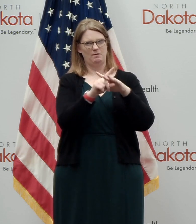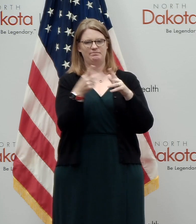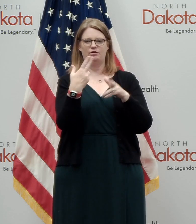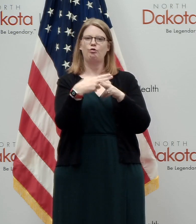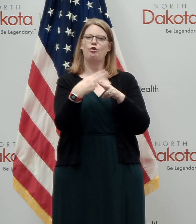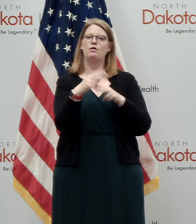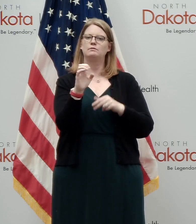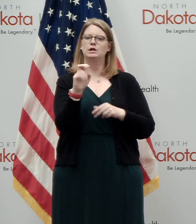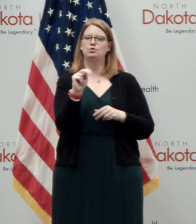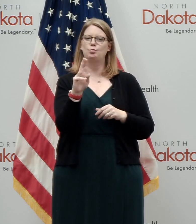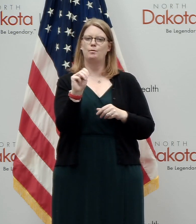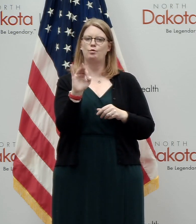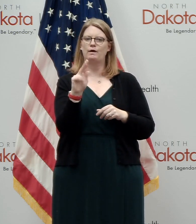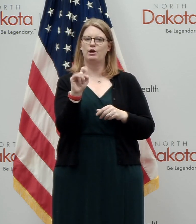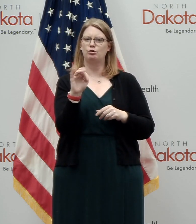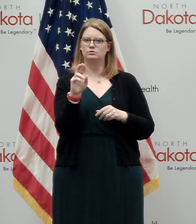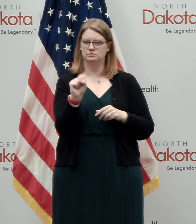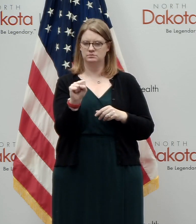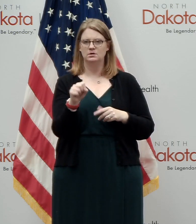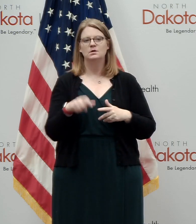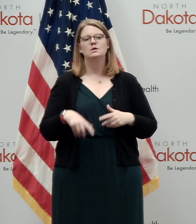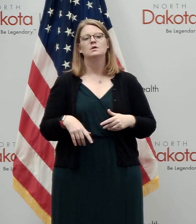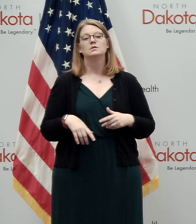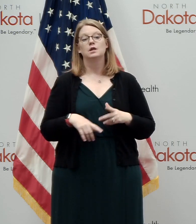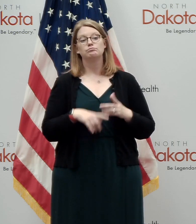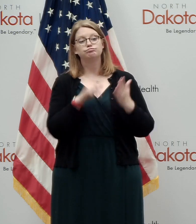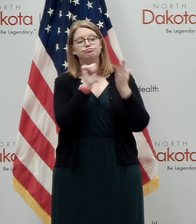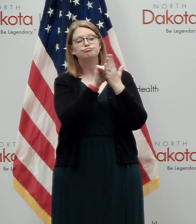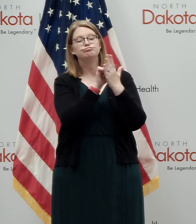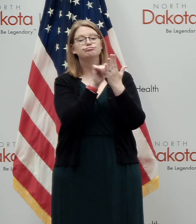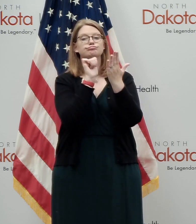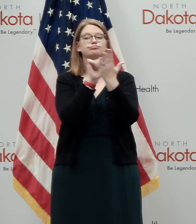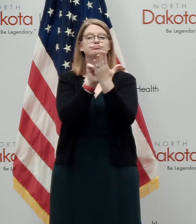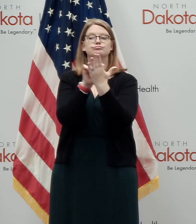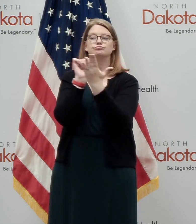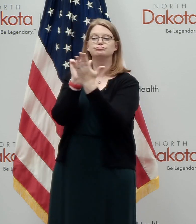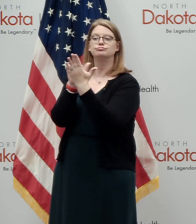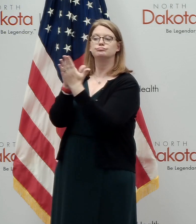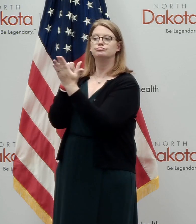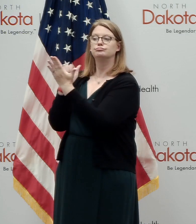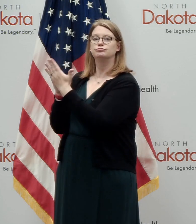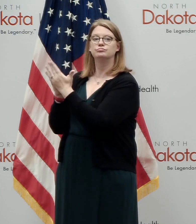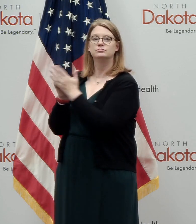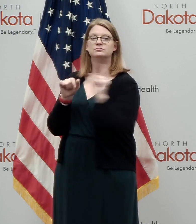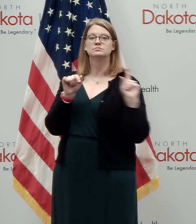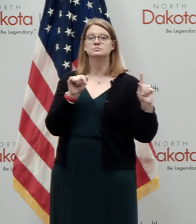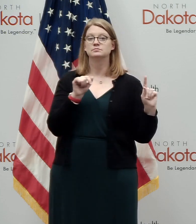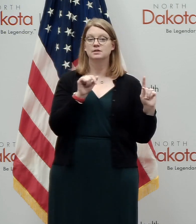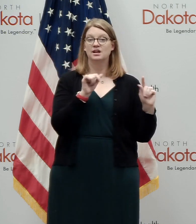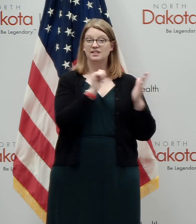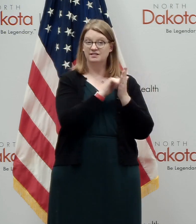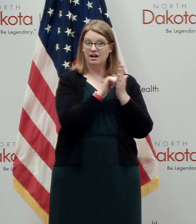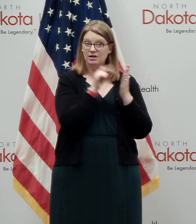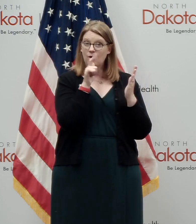when they'll continue visiting and whose doors they're knocking on, they're knocking on the households that have not responded to the 2020 census.